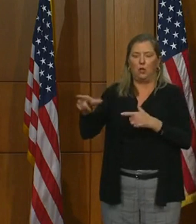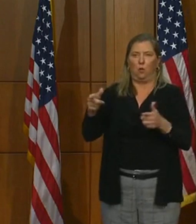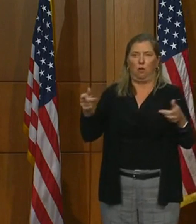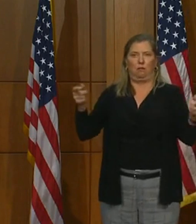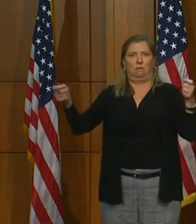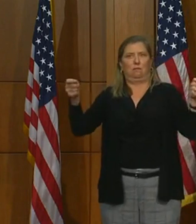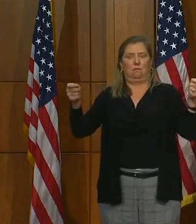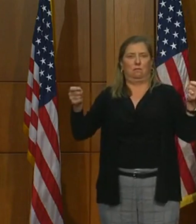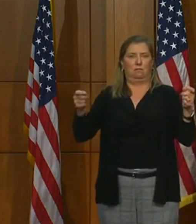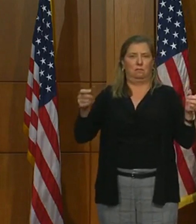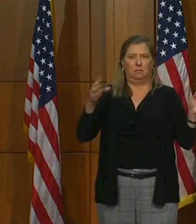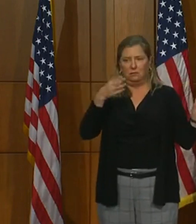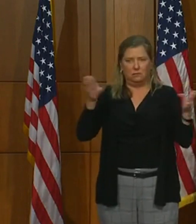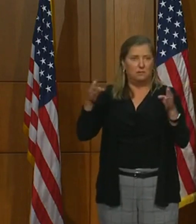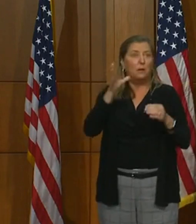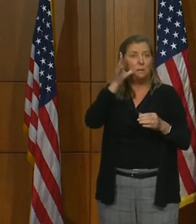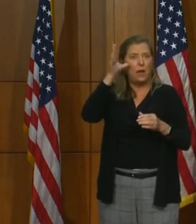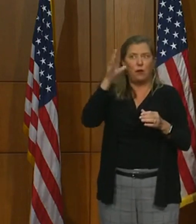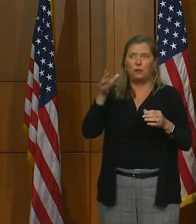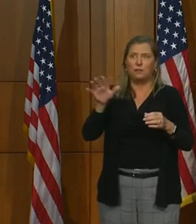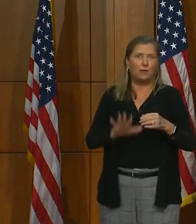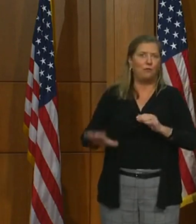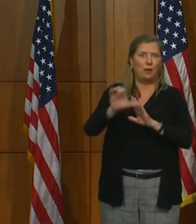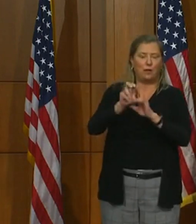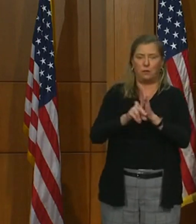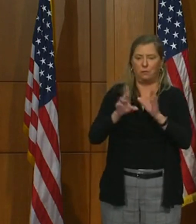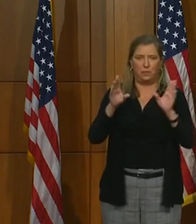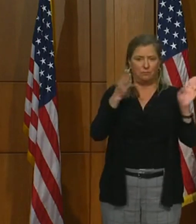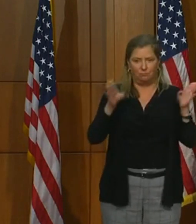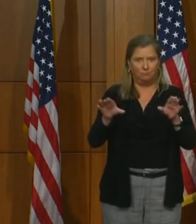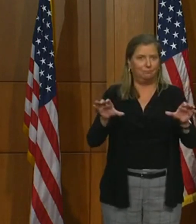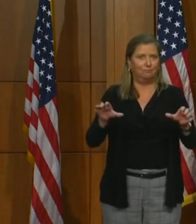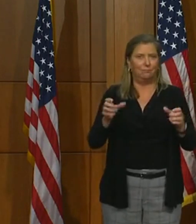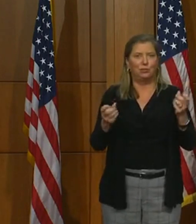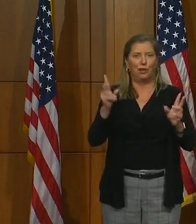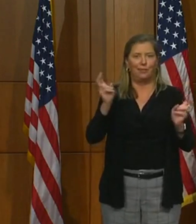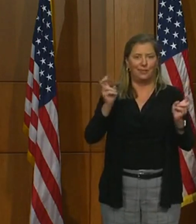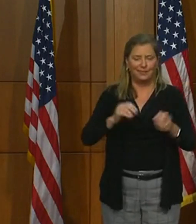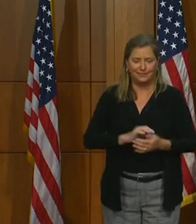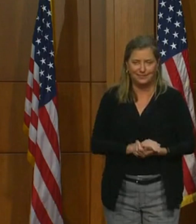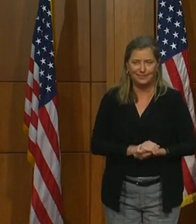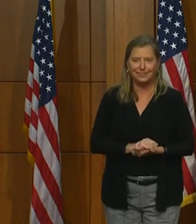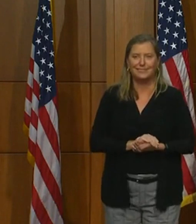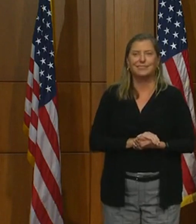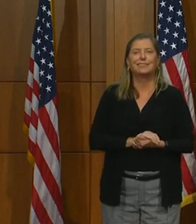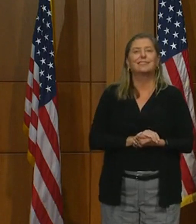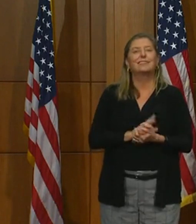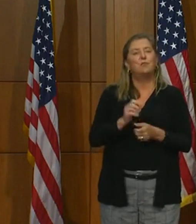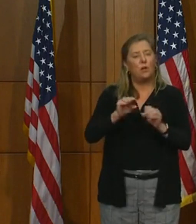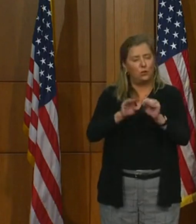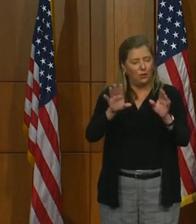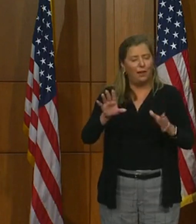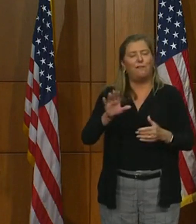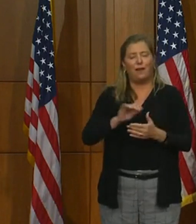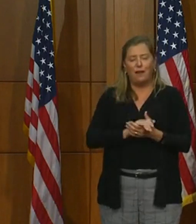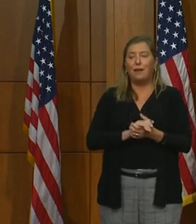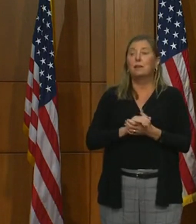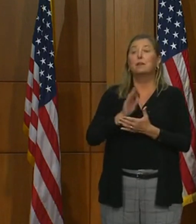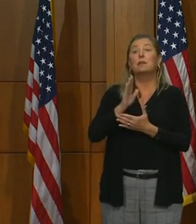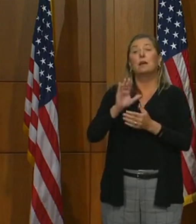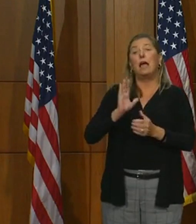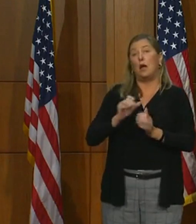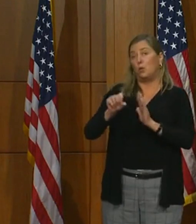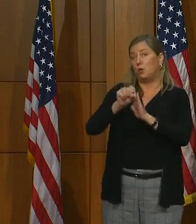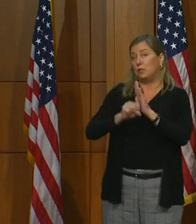that parents throughout the Commonwealth have been doing. And I wanted to clarify we've gotten some inquiries from our state